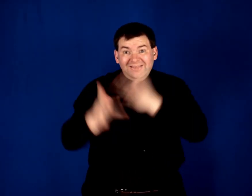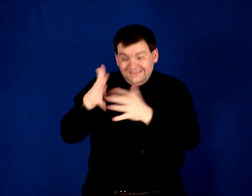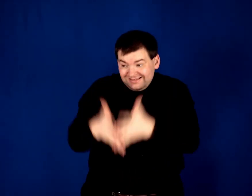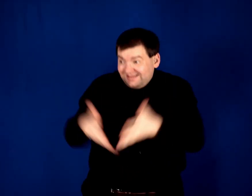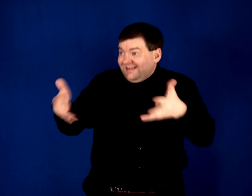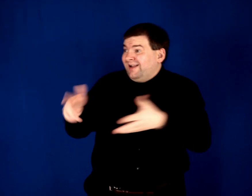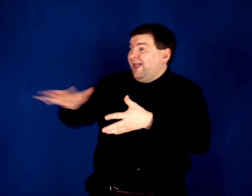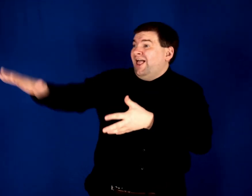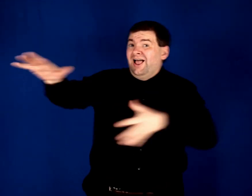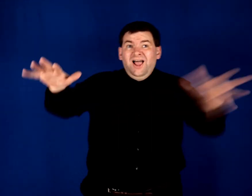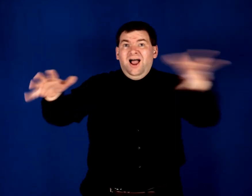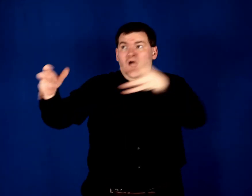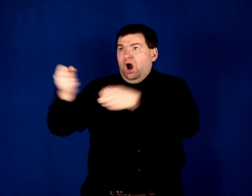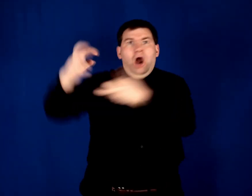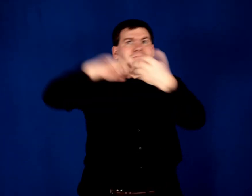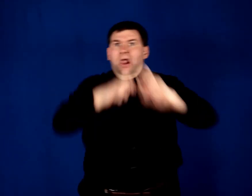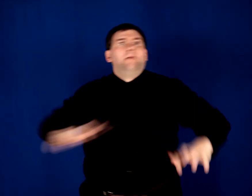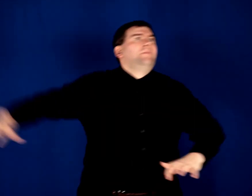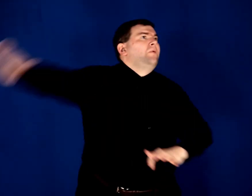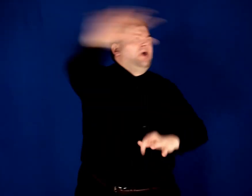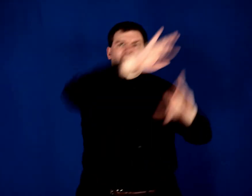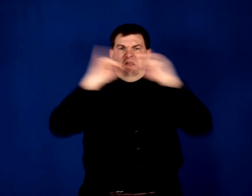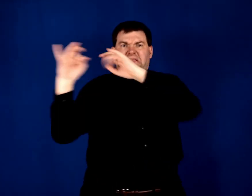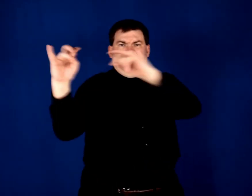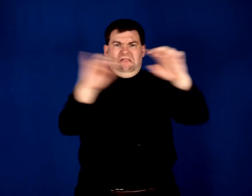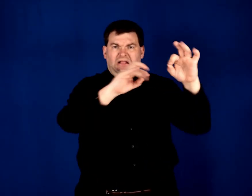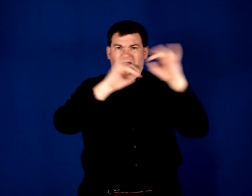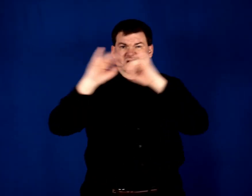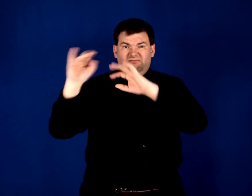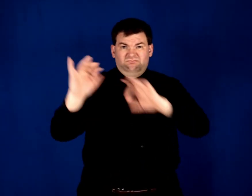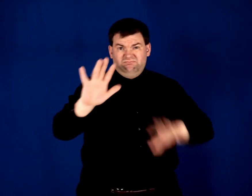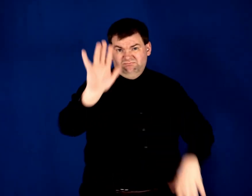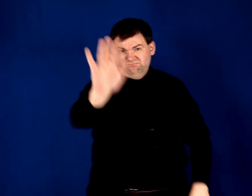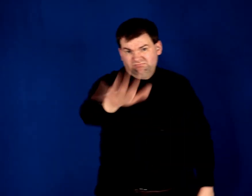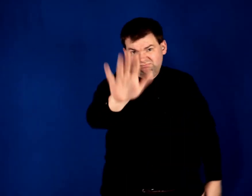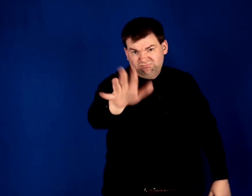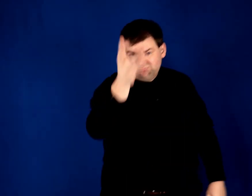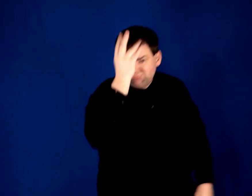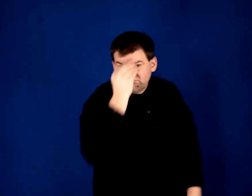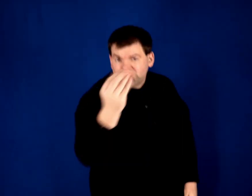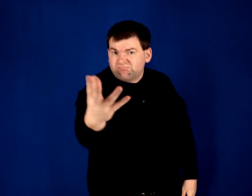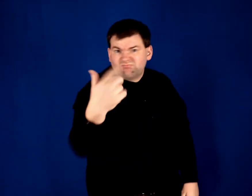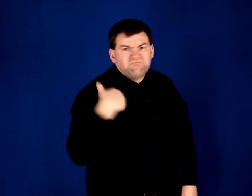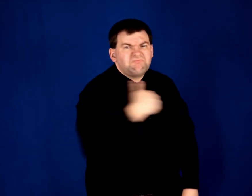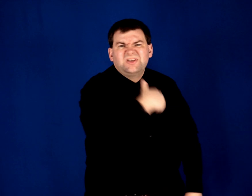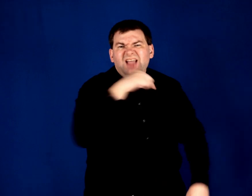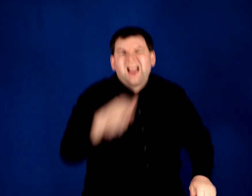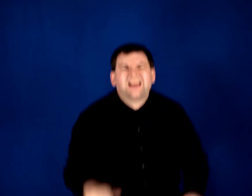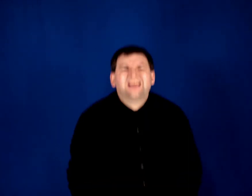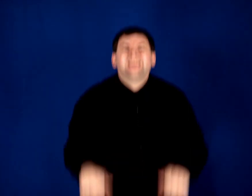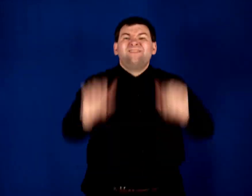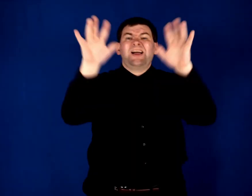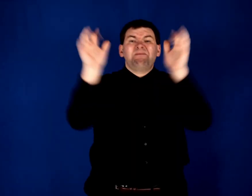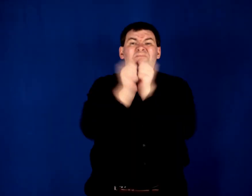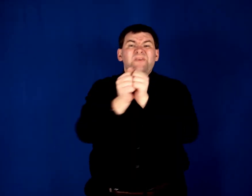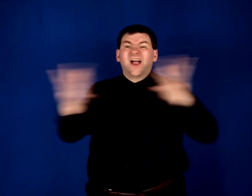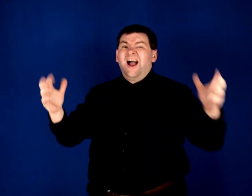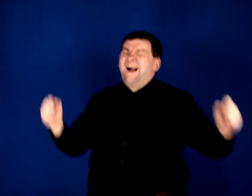nativities cause a scene But we're not giving up without a